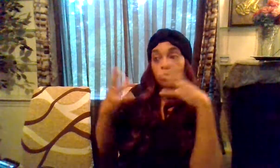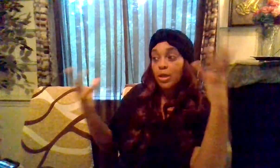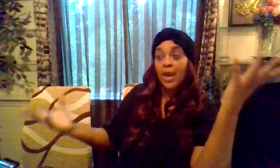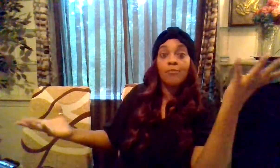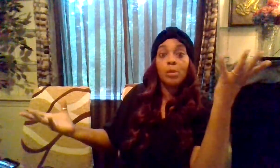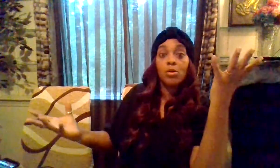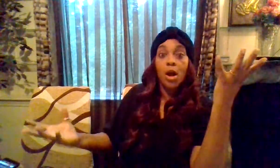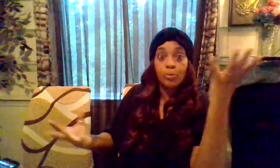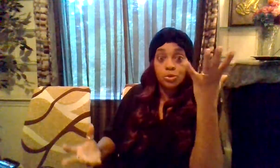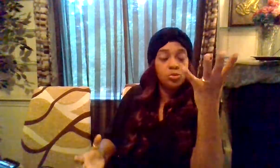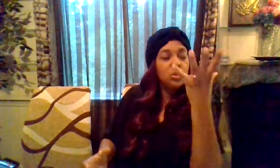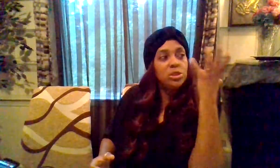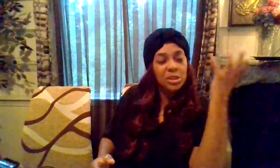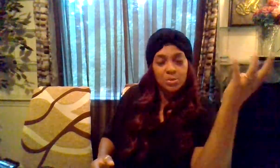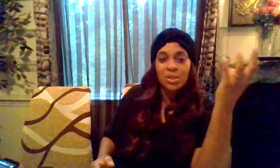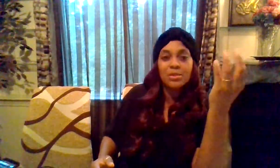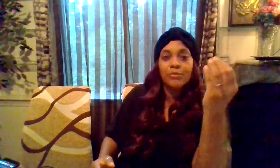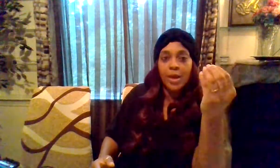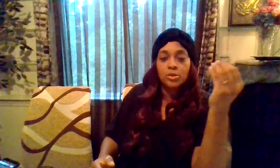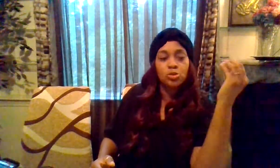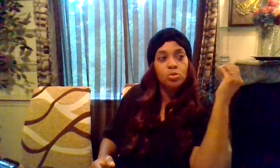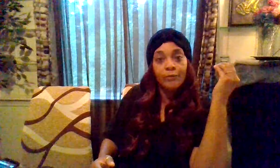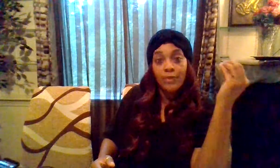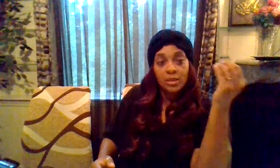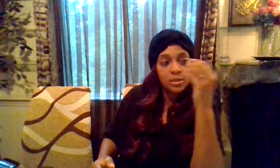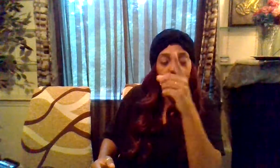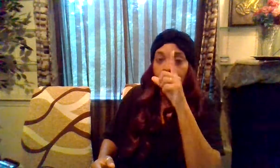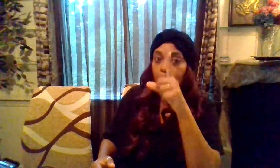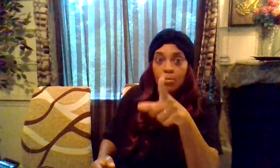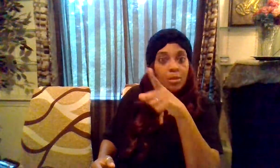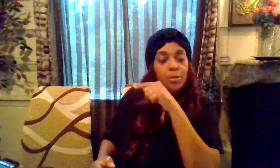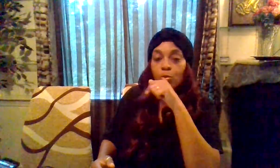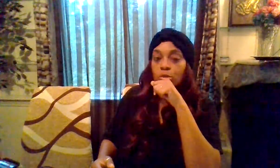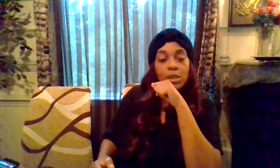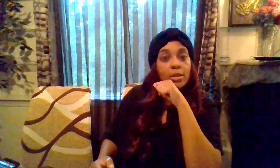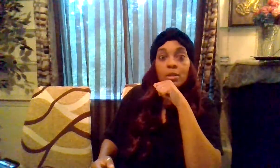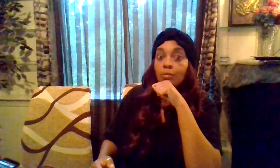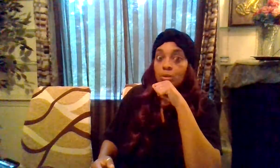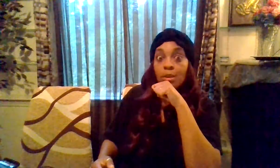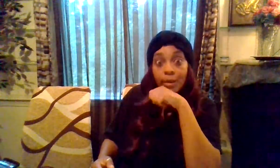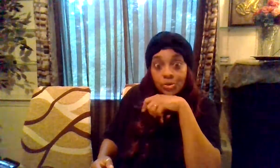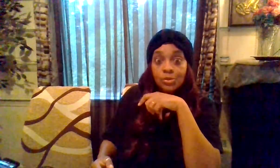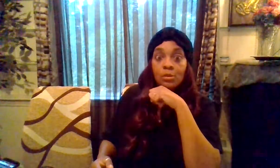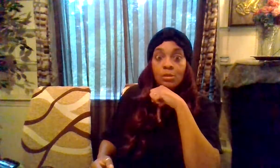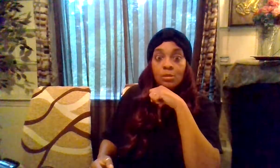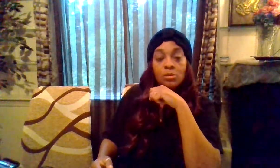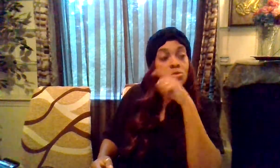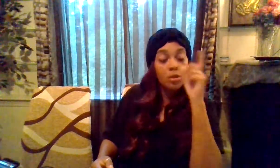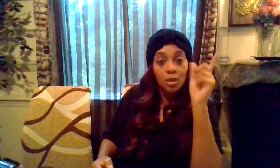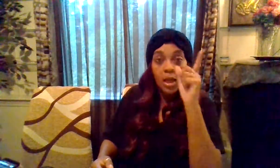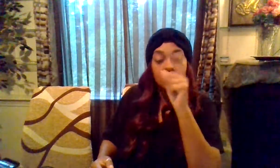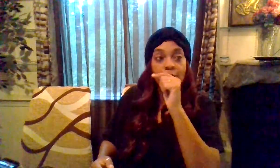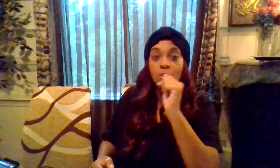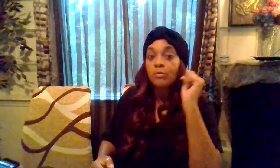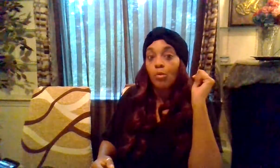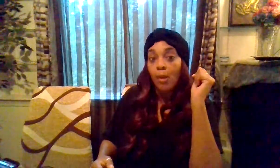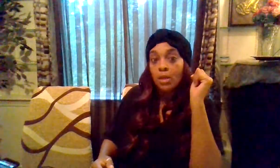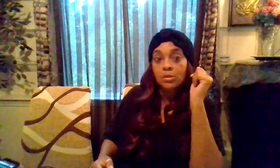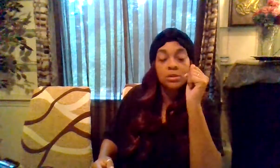you can have better opportunity just because the fact is you don't face something that many people were scared to even touch you and a lot of times you have to remind yourself